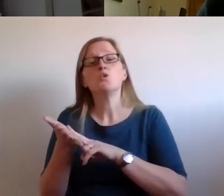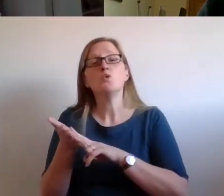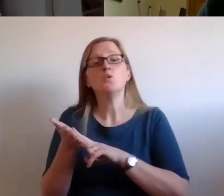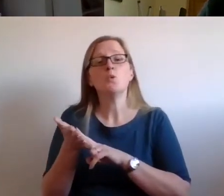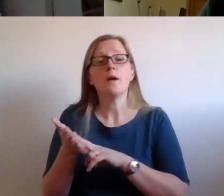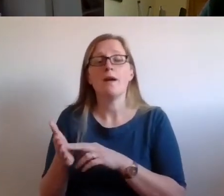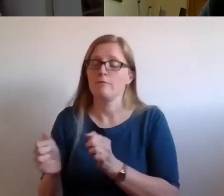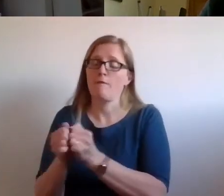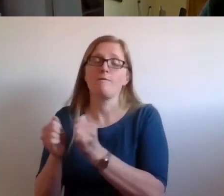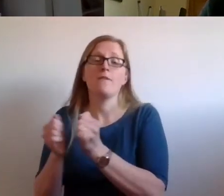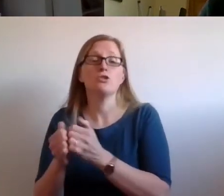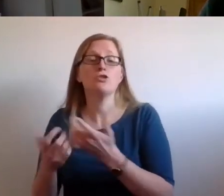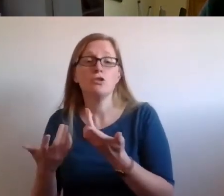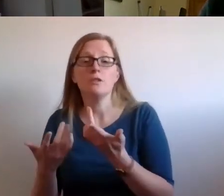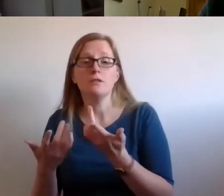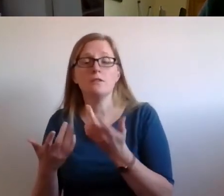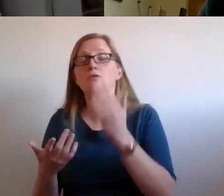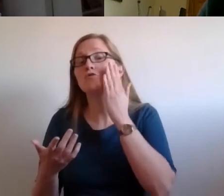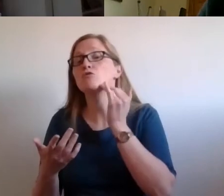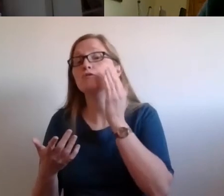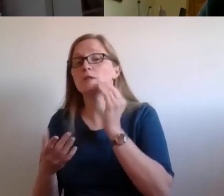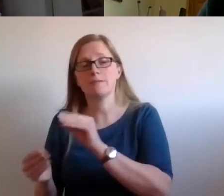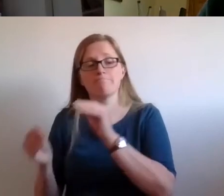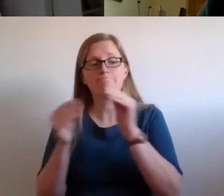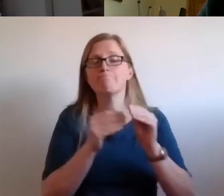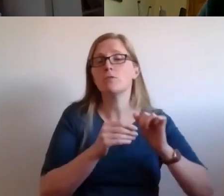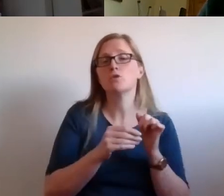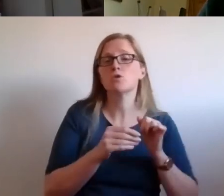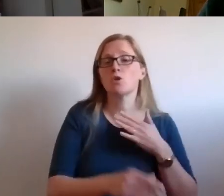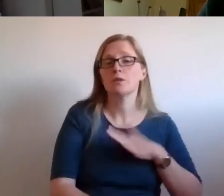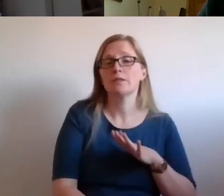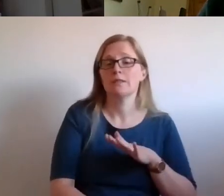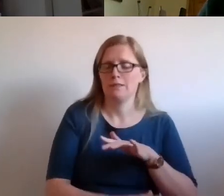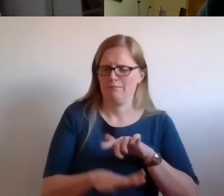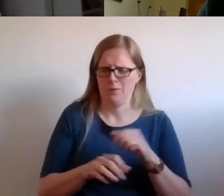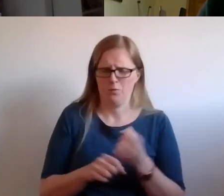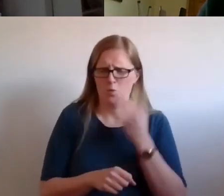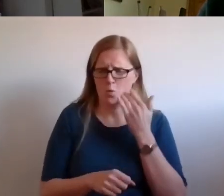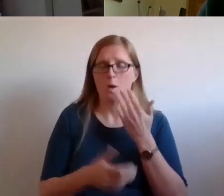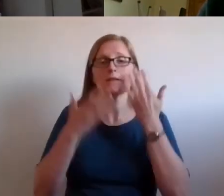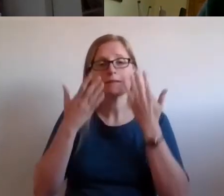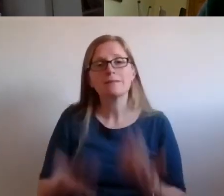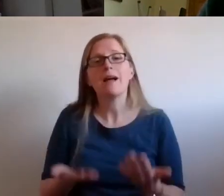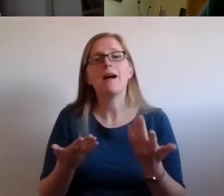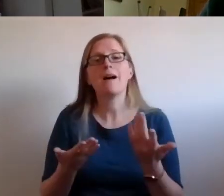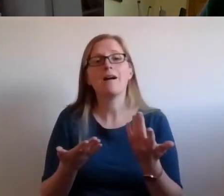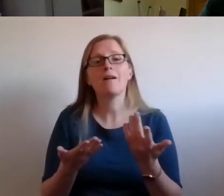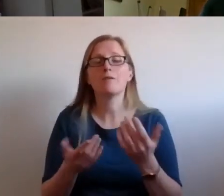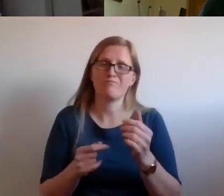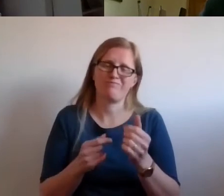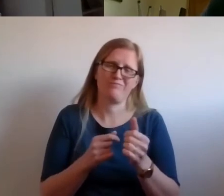ago in the UK, but this is a time to do it because the consciousness in the public since George Floyd